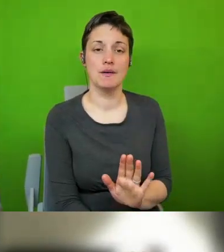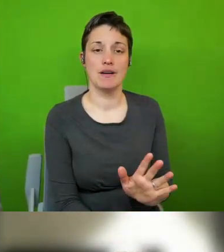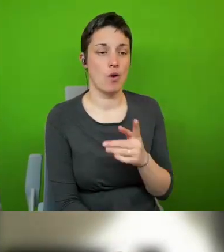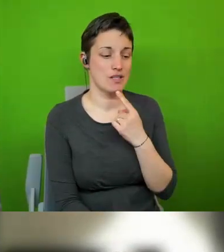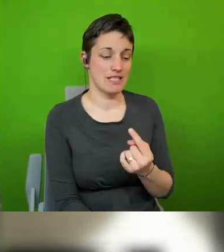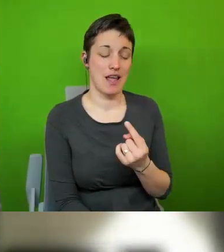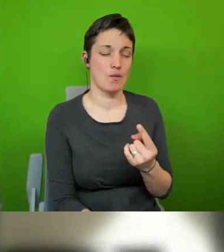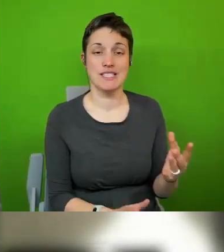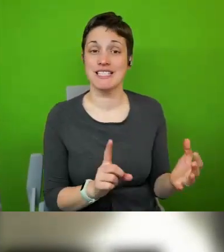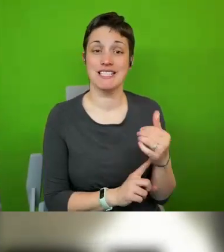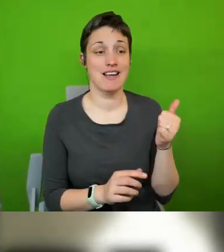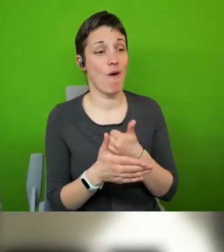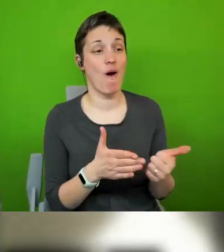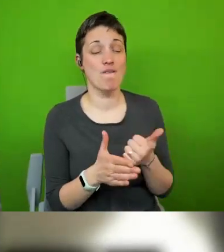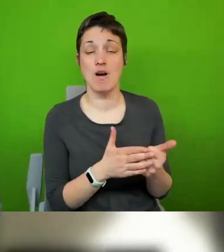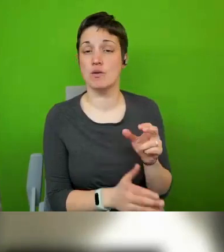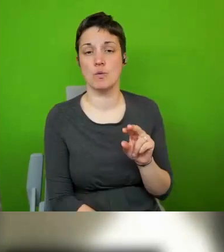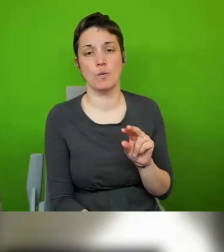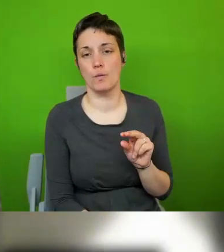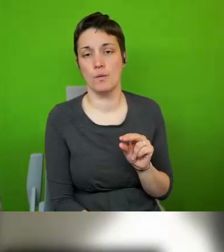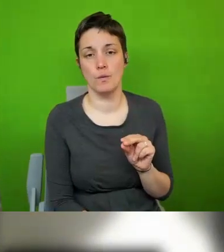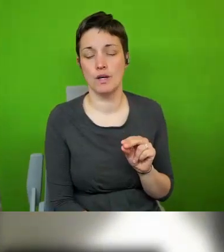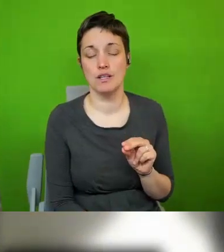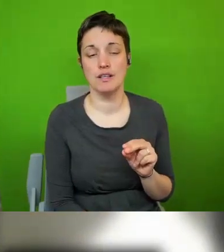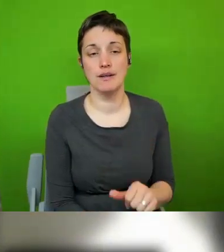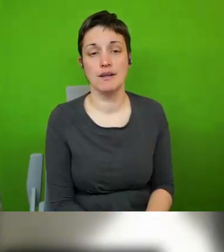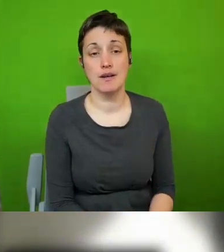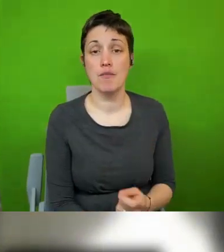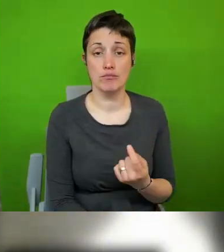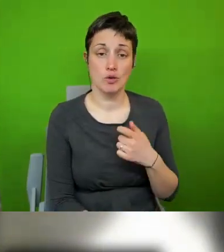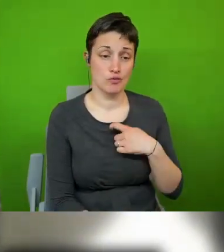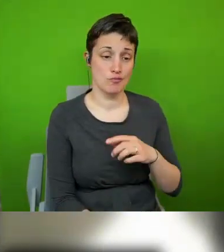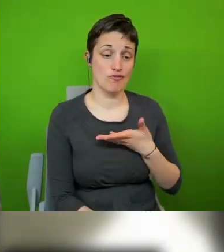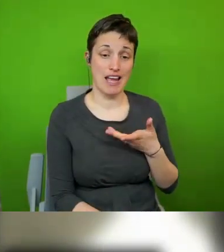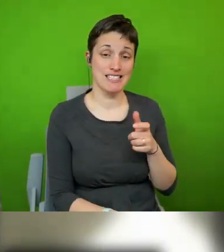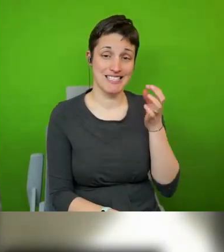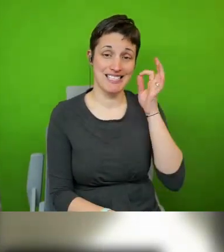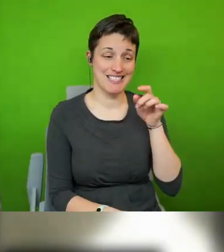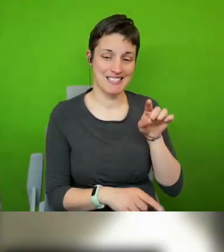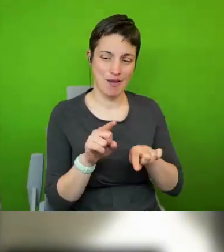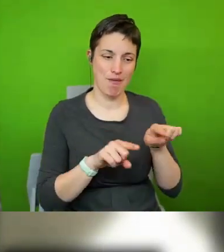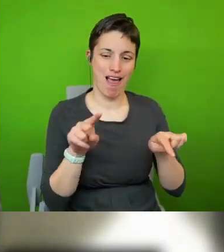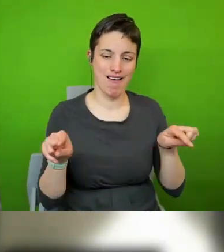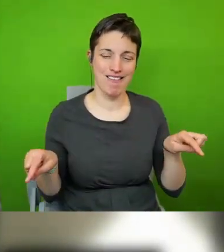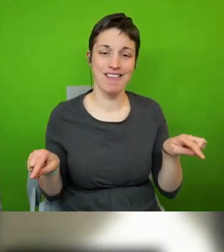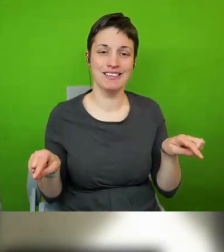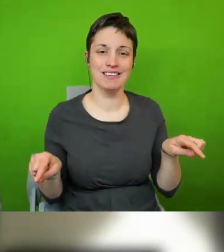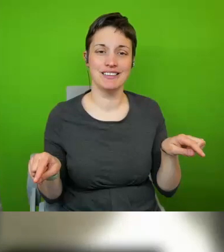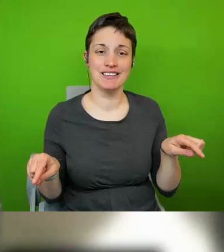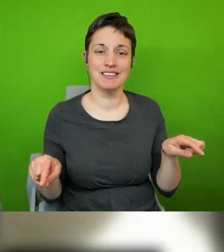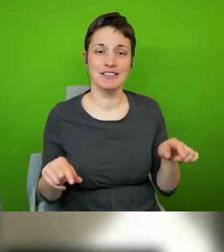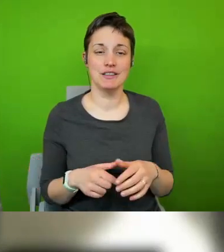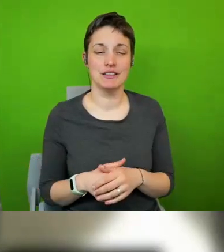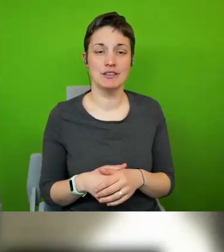very often with that and other human rights it is perhaps the same because very often you fall in the trap that you discuss the usual human rights violations